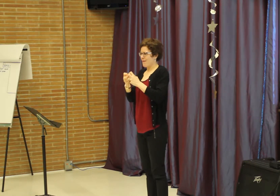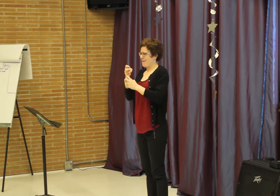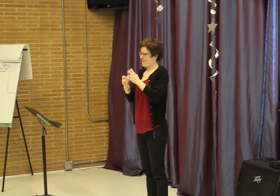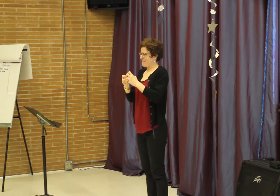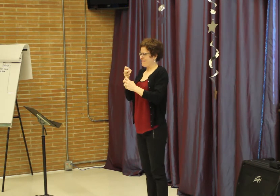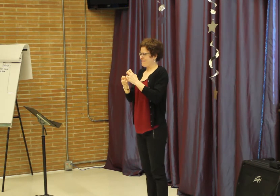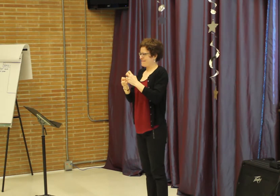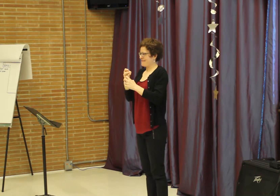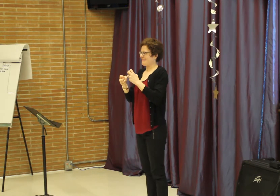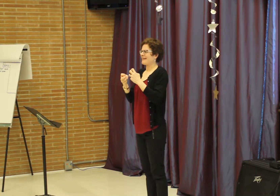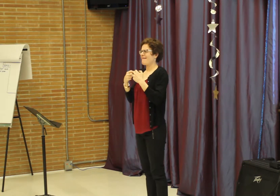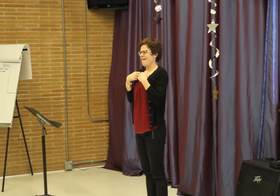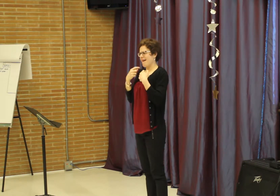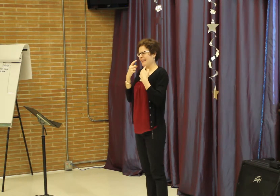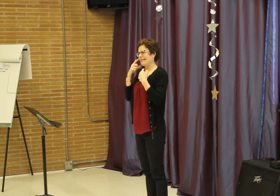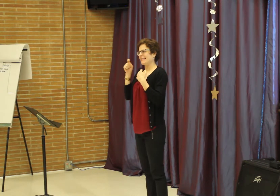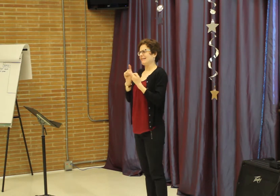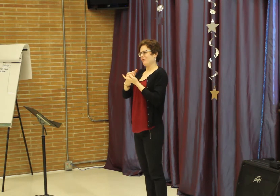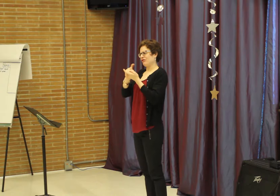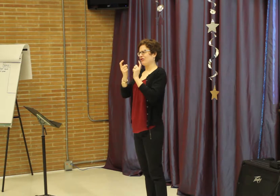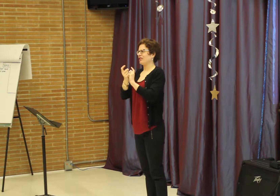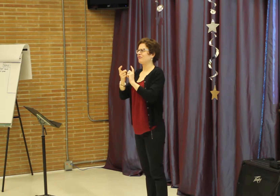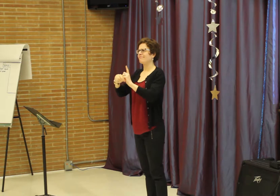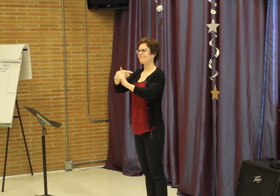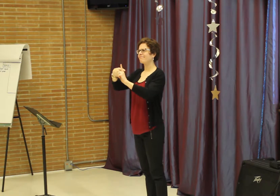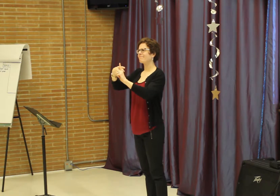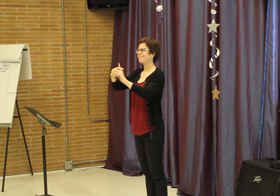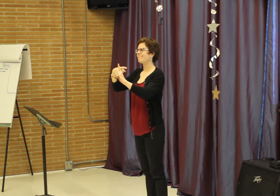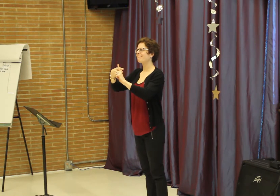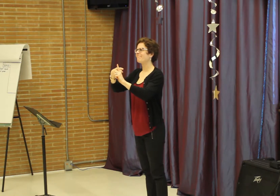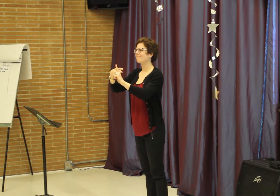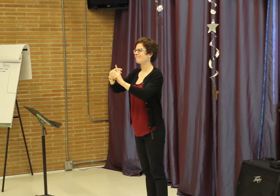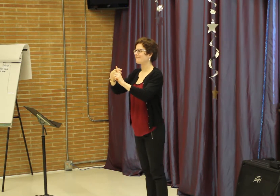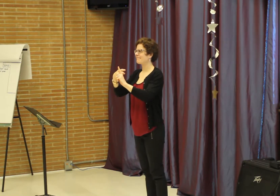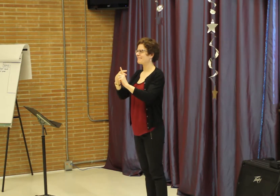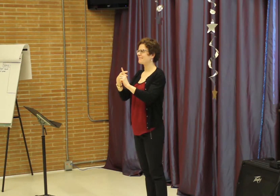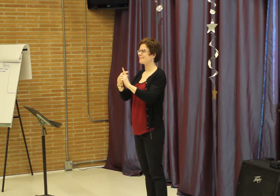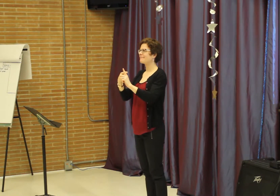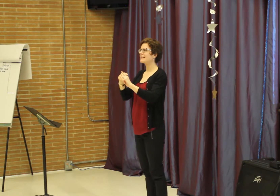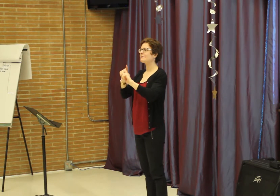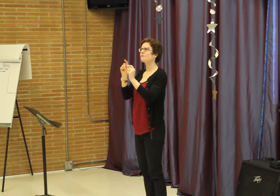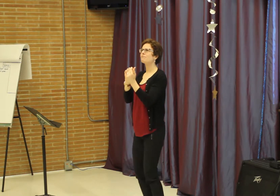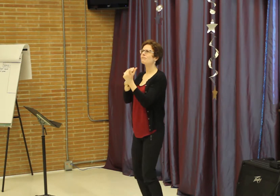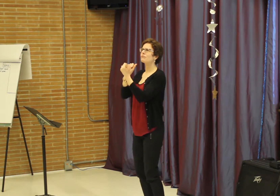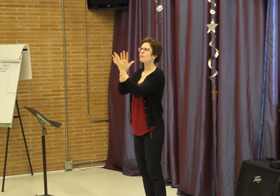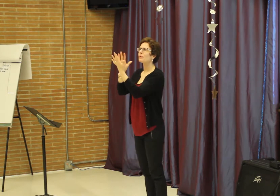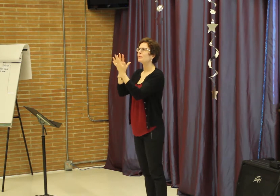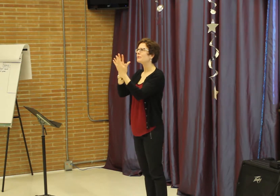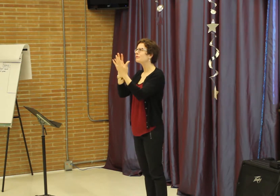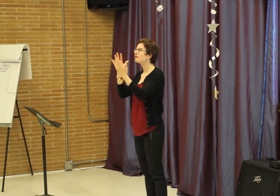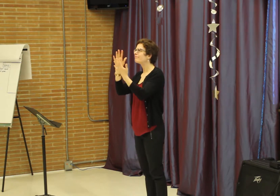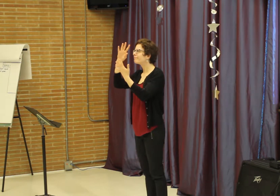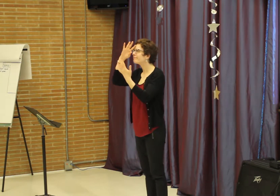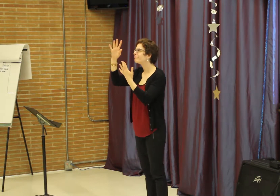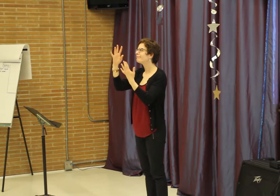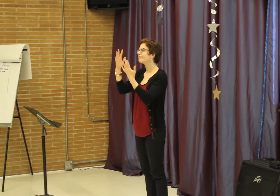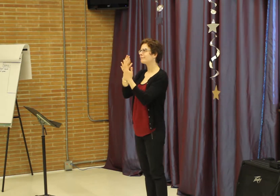program, I had identified some of the issues that were out there. And I recognized that we needed to make a change. We needed to change the